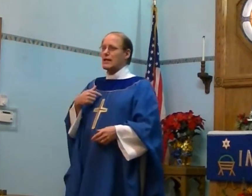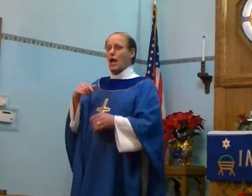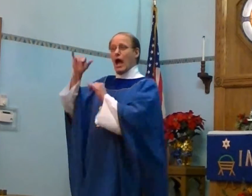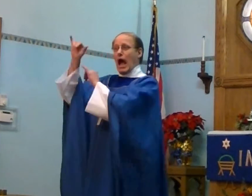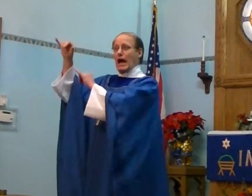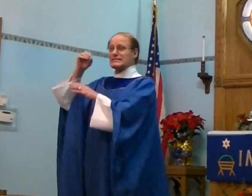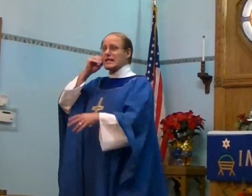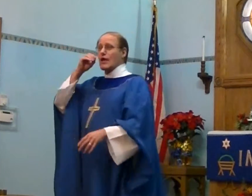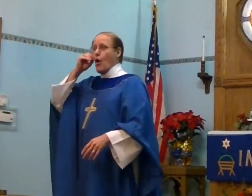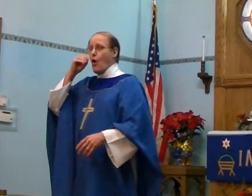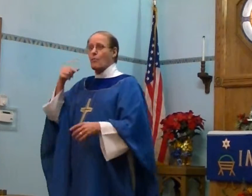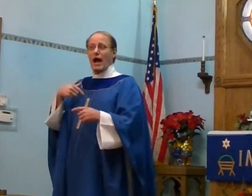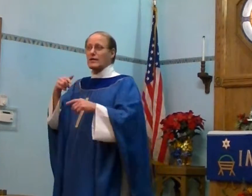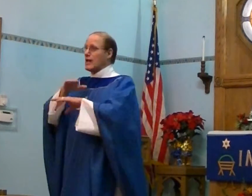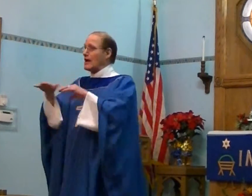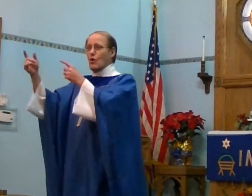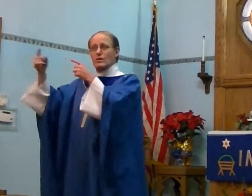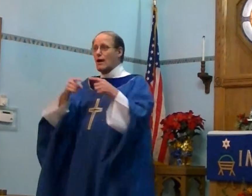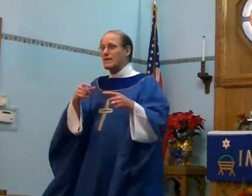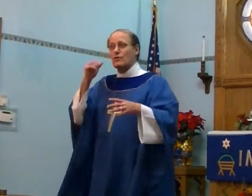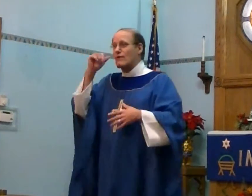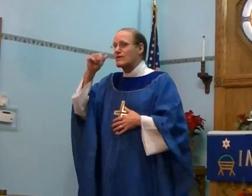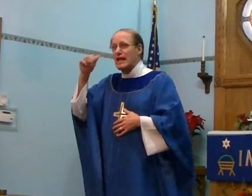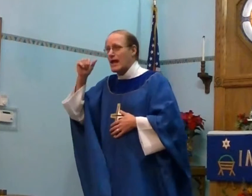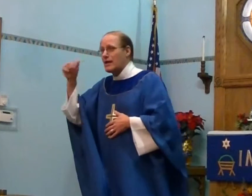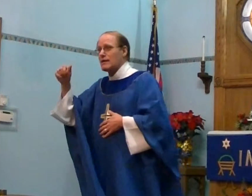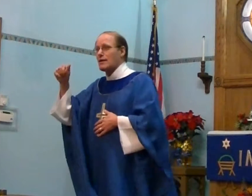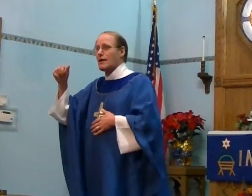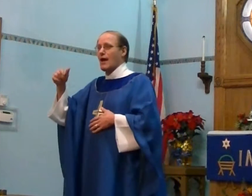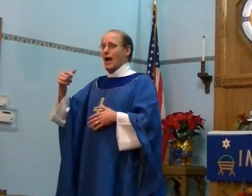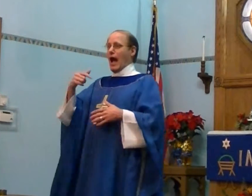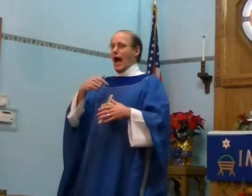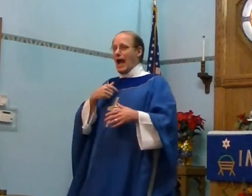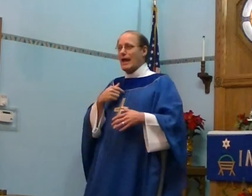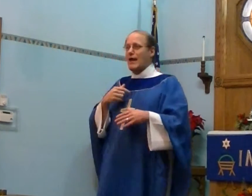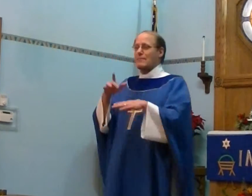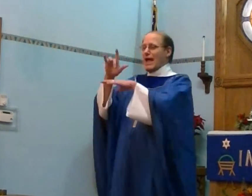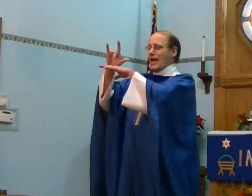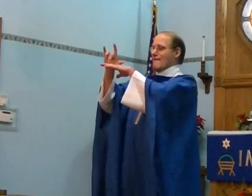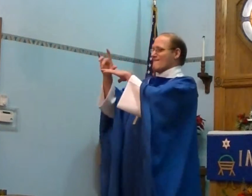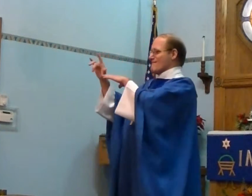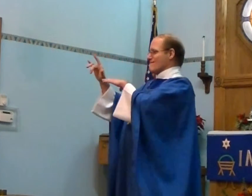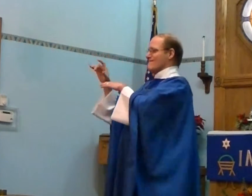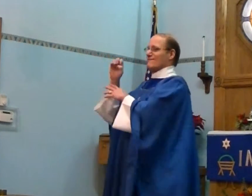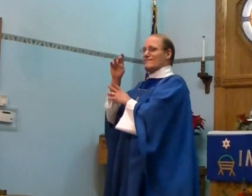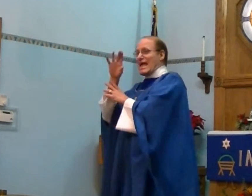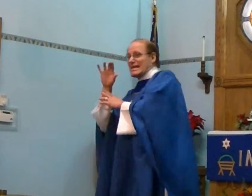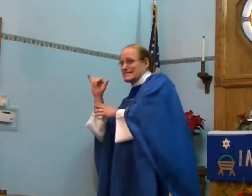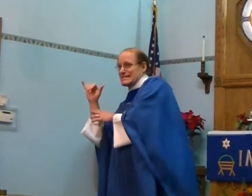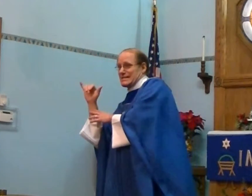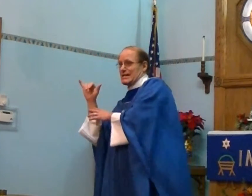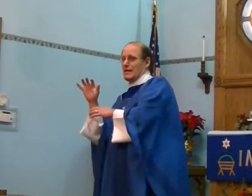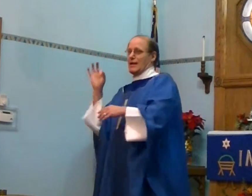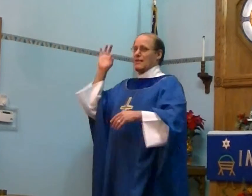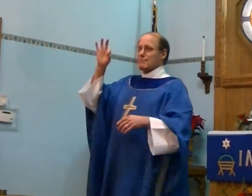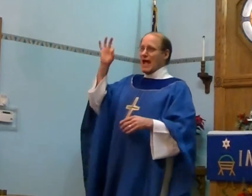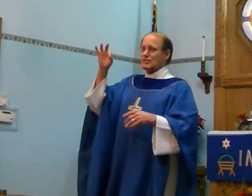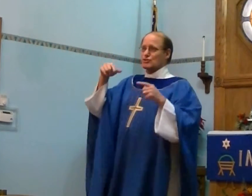I stay home. I don't come here every day. I am a vacancy pastor